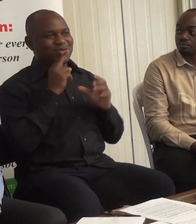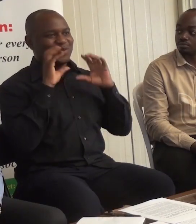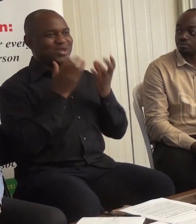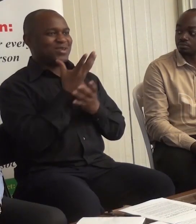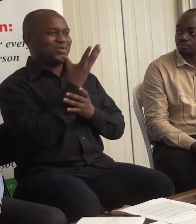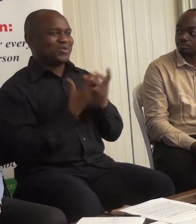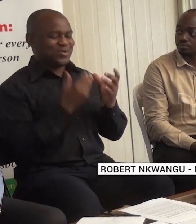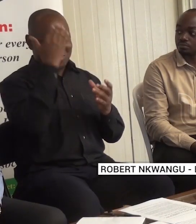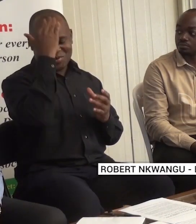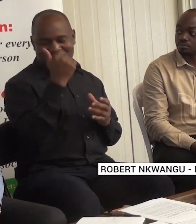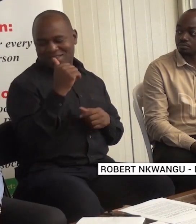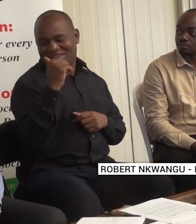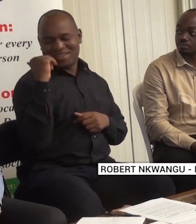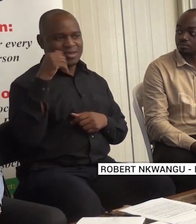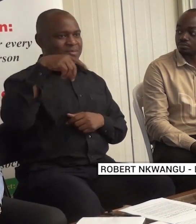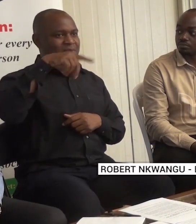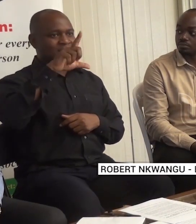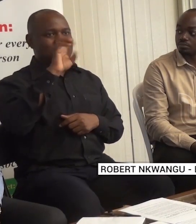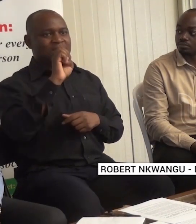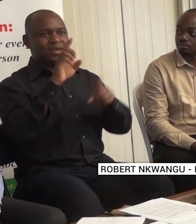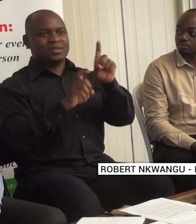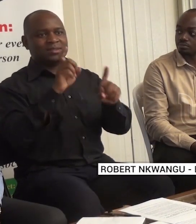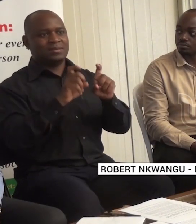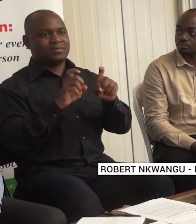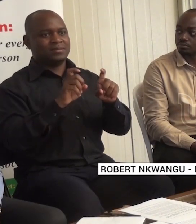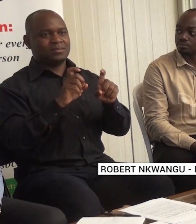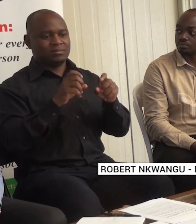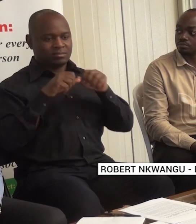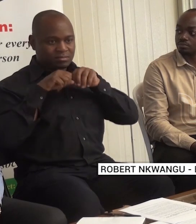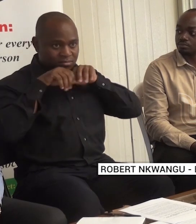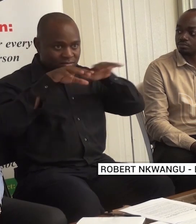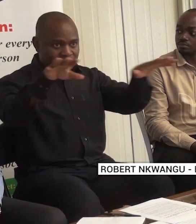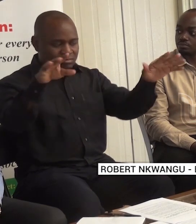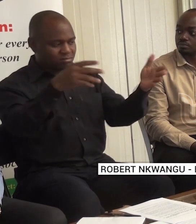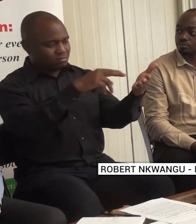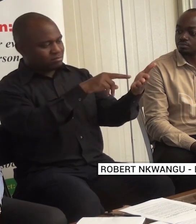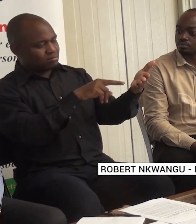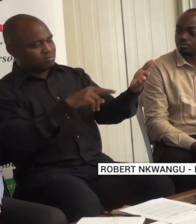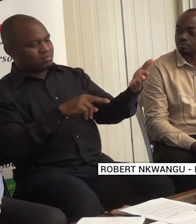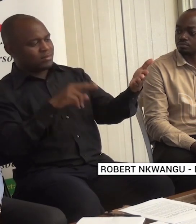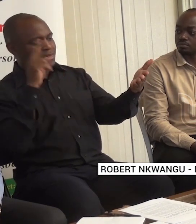gentlemen, that our community has increasingly failed exams year in and year out, and the recent release